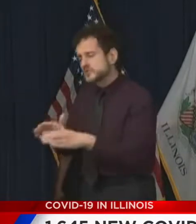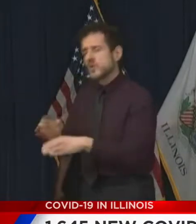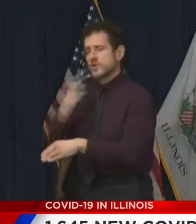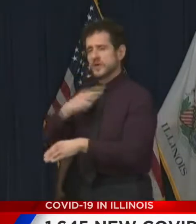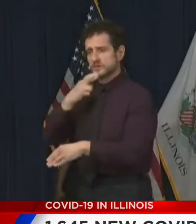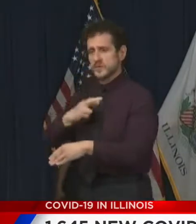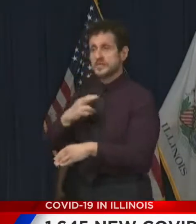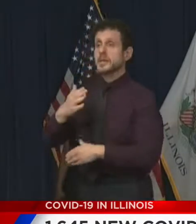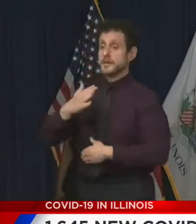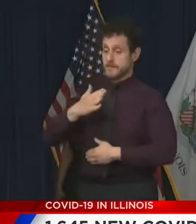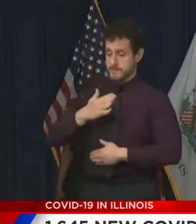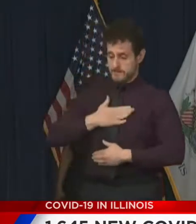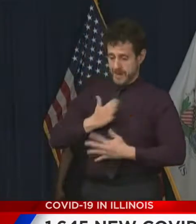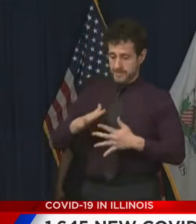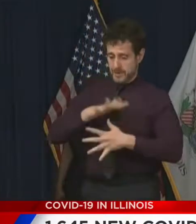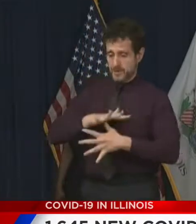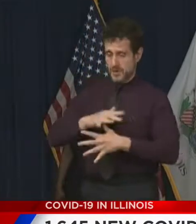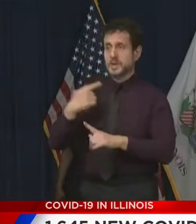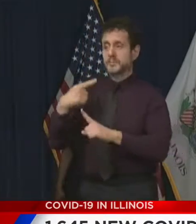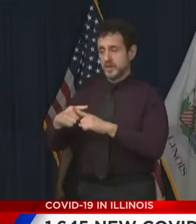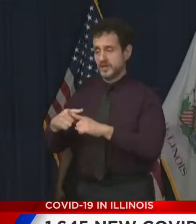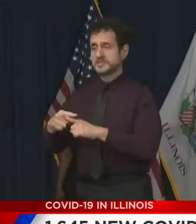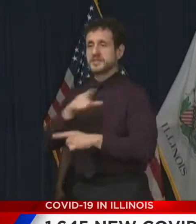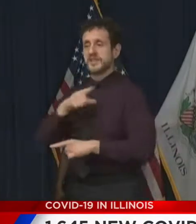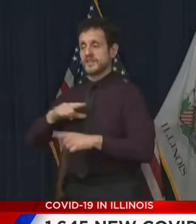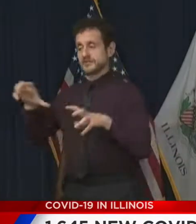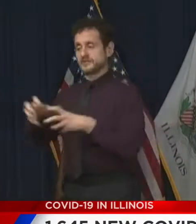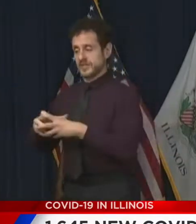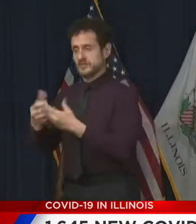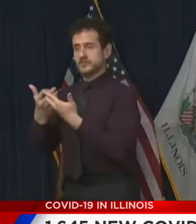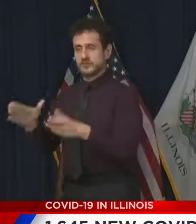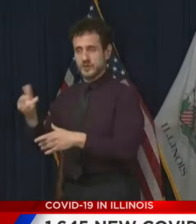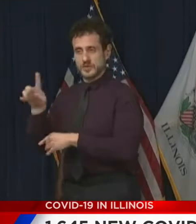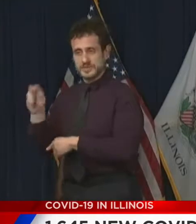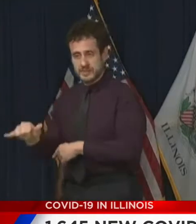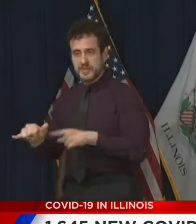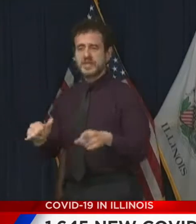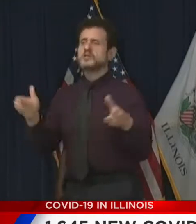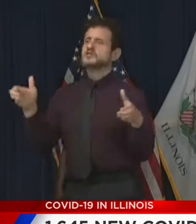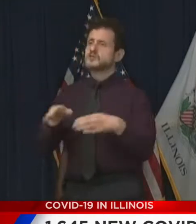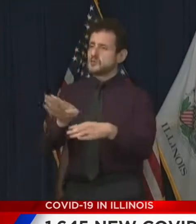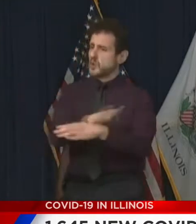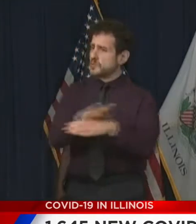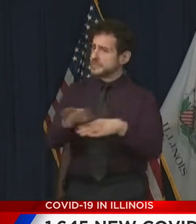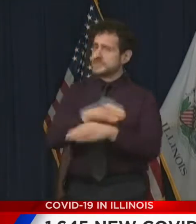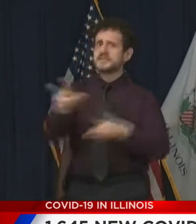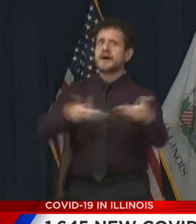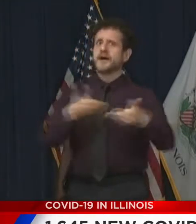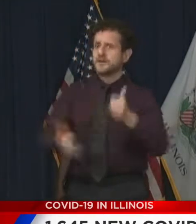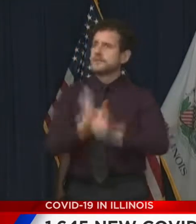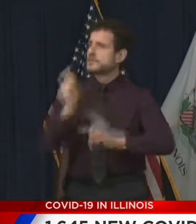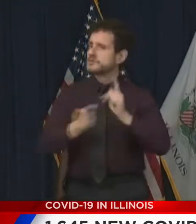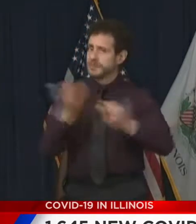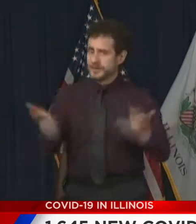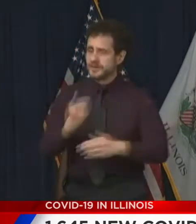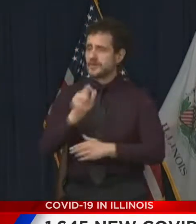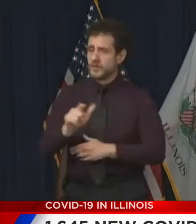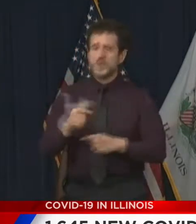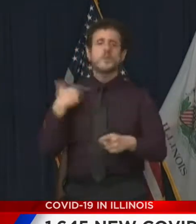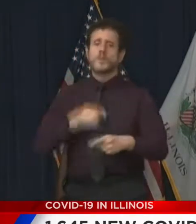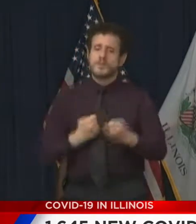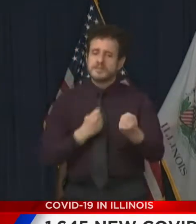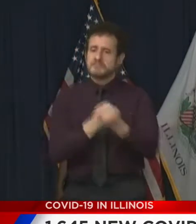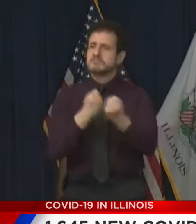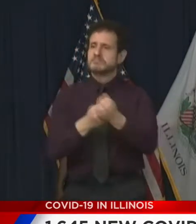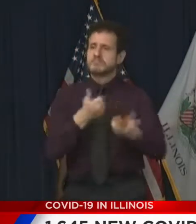that small businesses, which employ the largest number of people in Illinois, get the help that they need. That's why